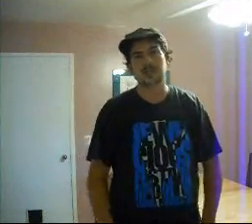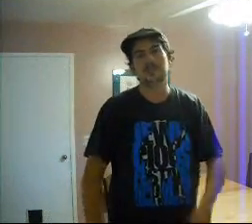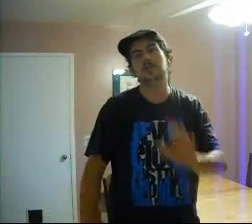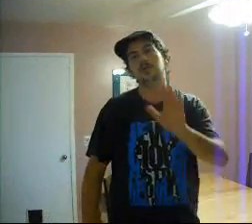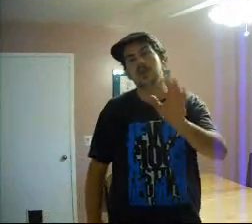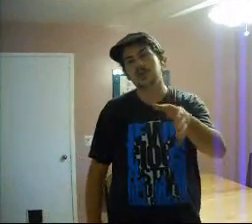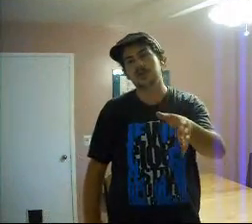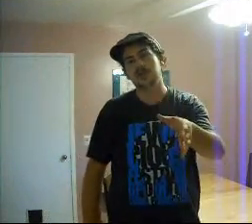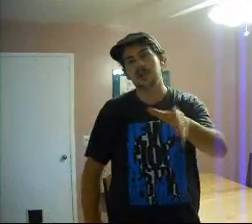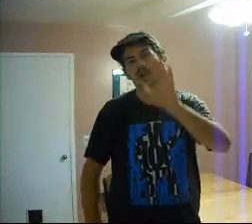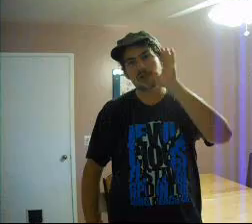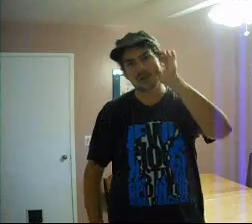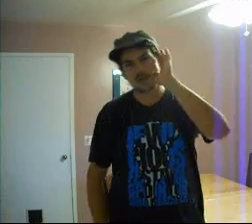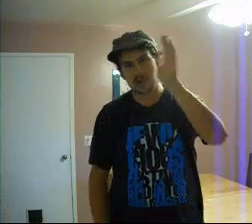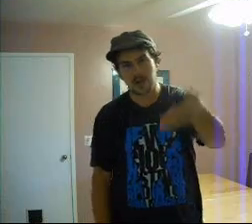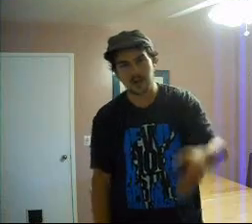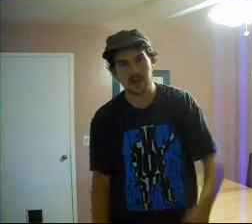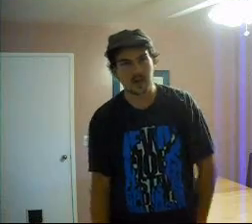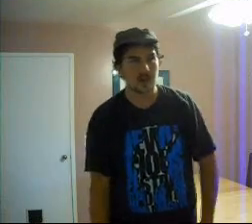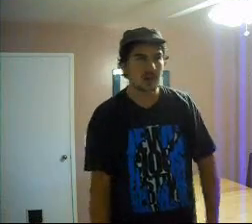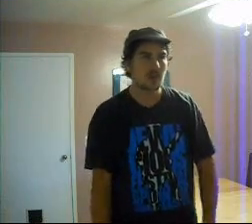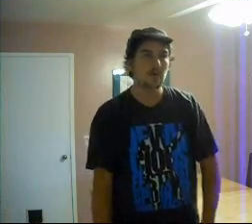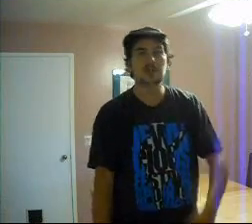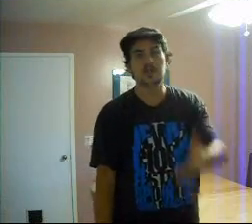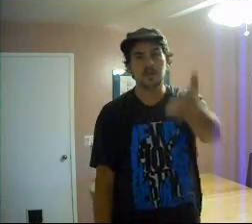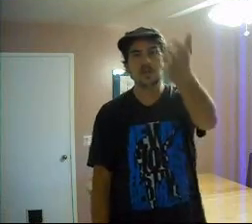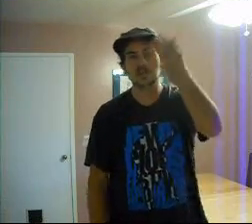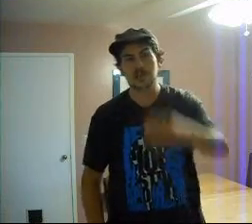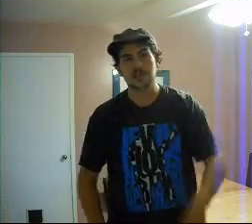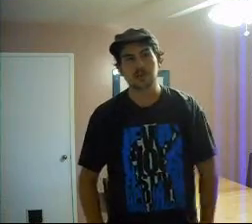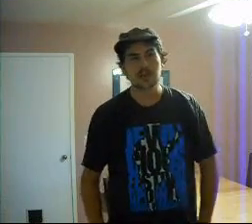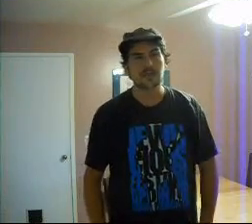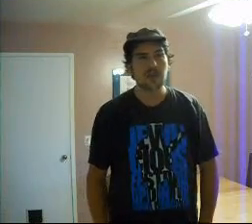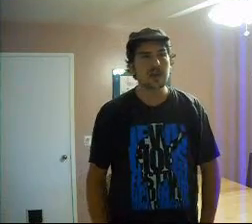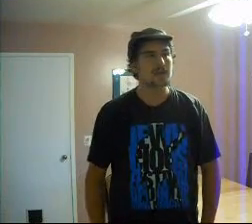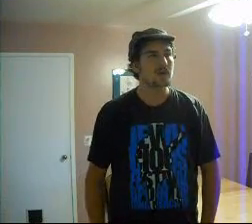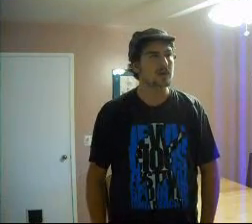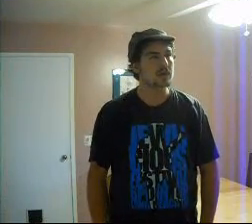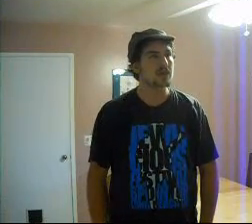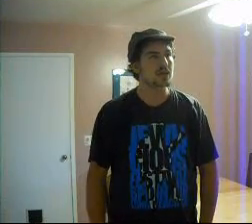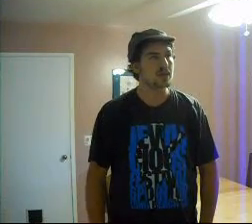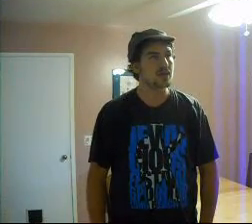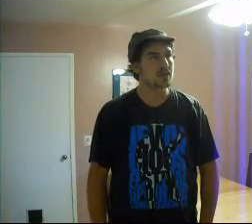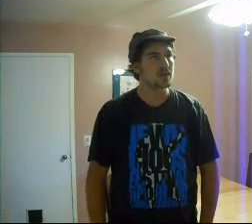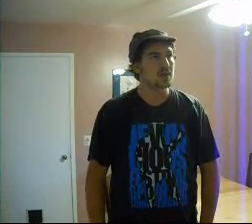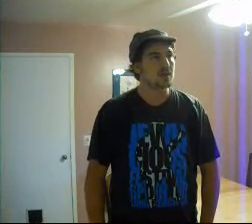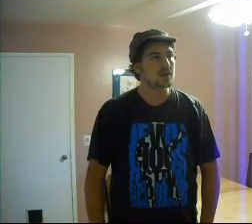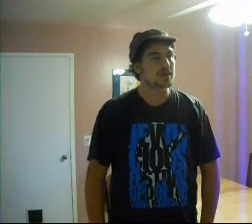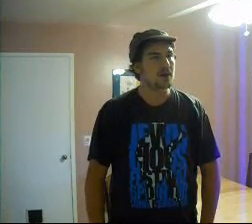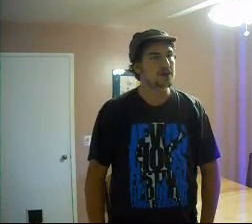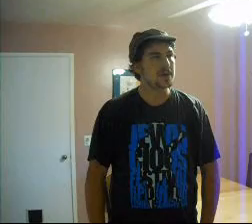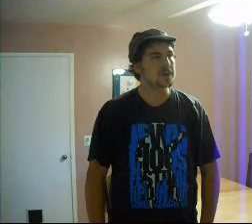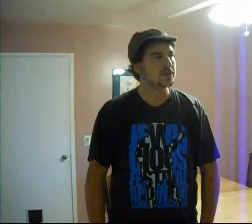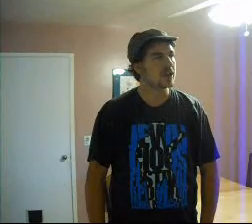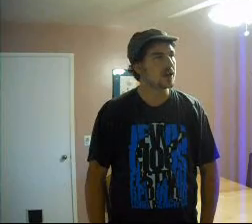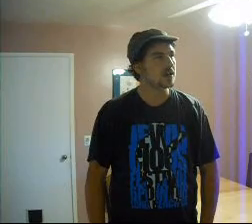If Rosh Kodesh was full Halal. No one would say Halal. Which is funny. Because like the modern people say Halal on